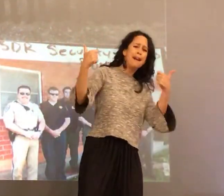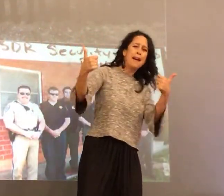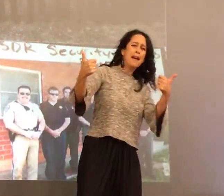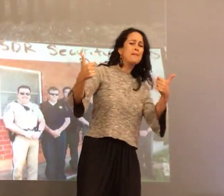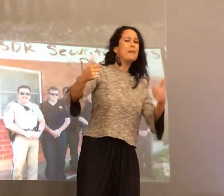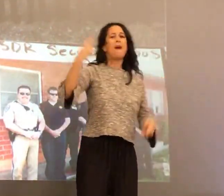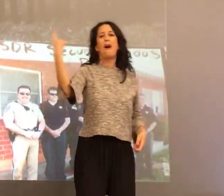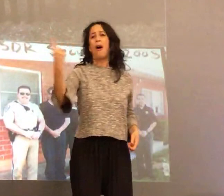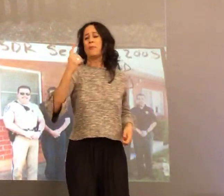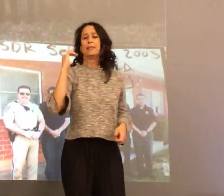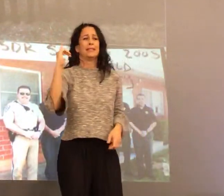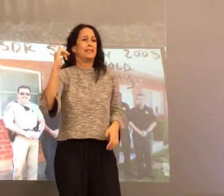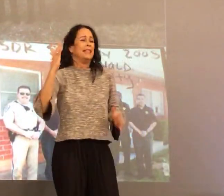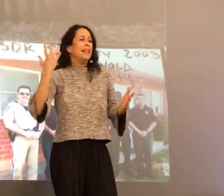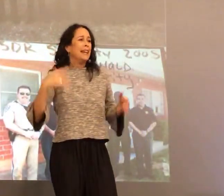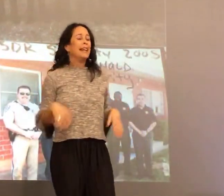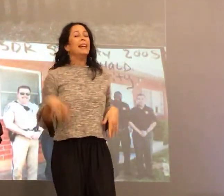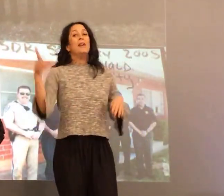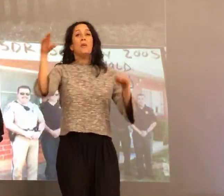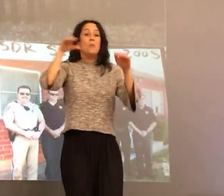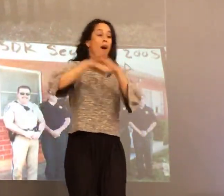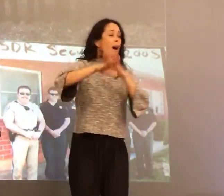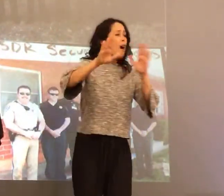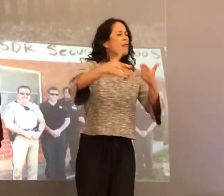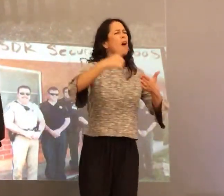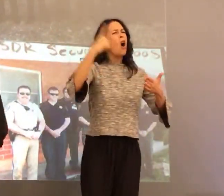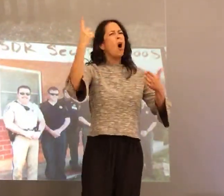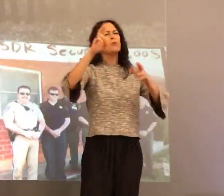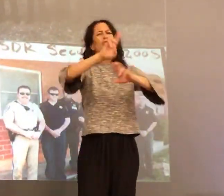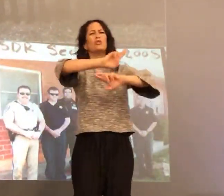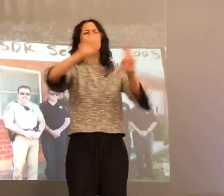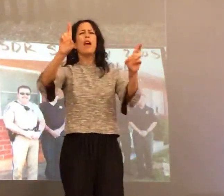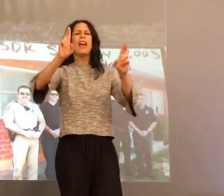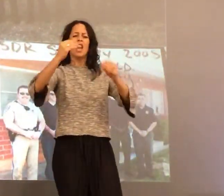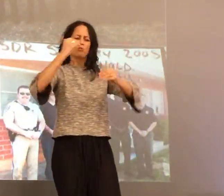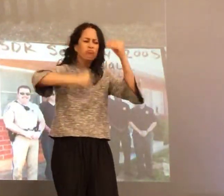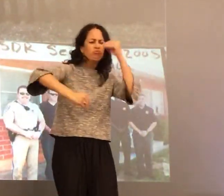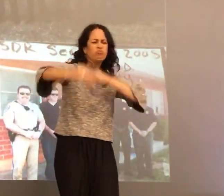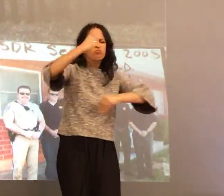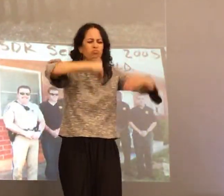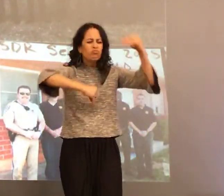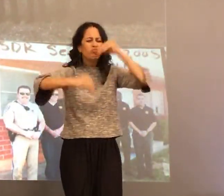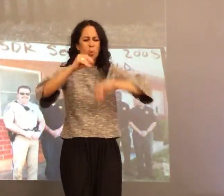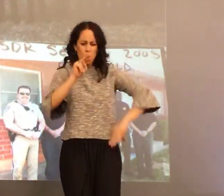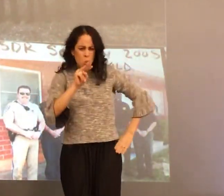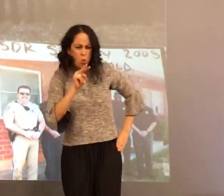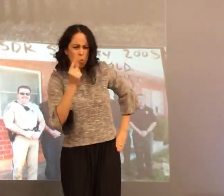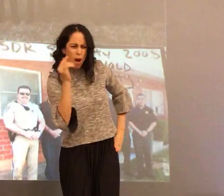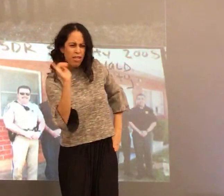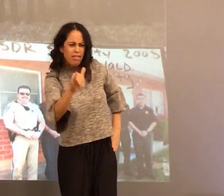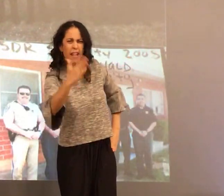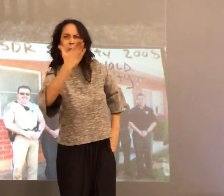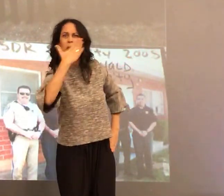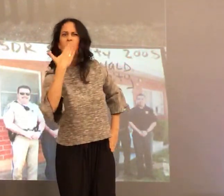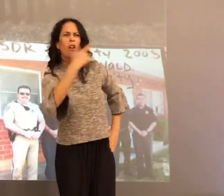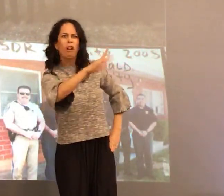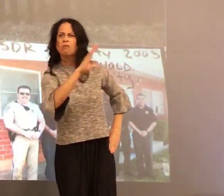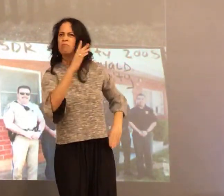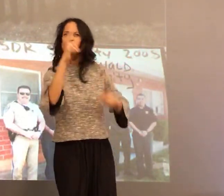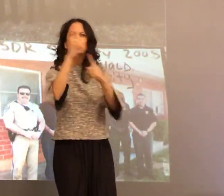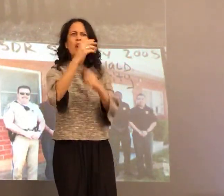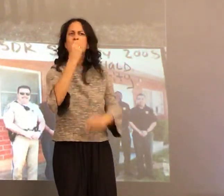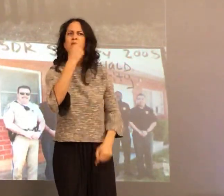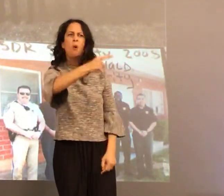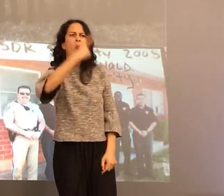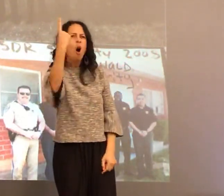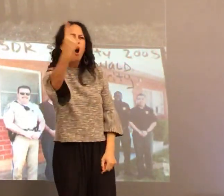always read me back. And he'd walk into the office and he'd always have something good to eat, you know, or it would smell good at least. And I would